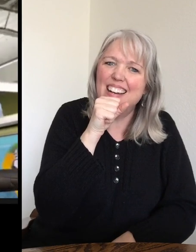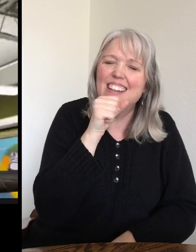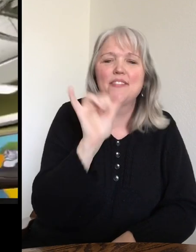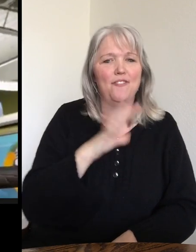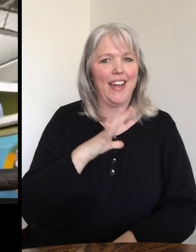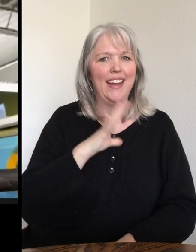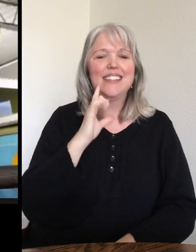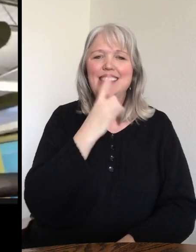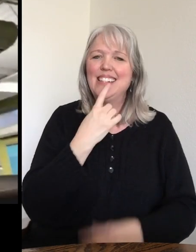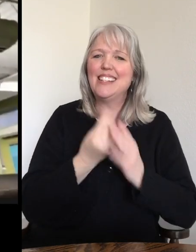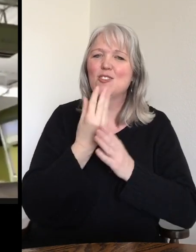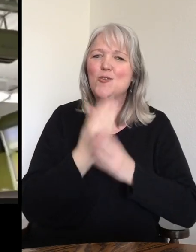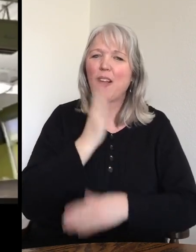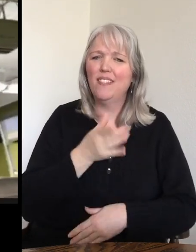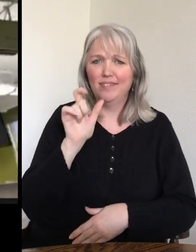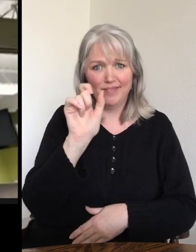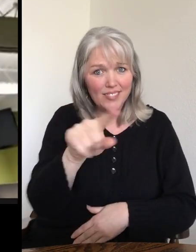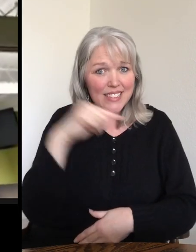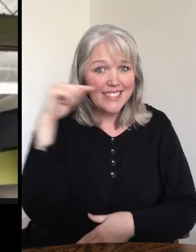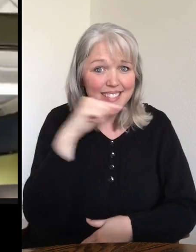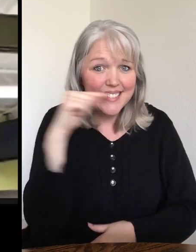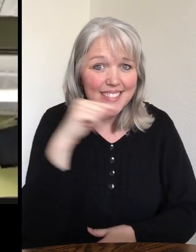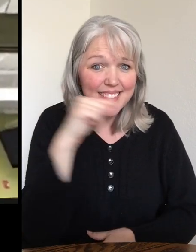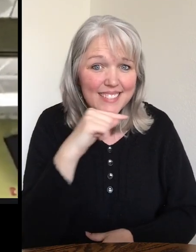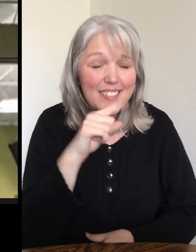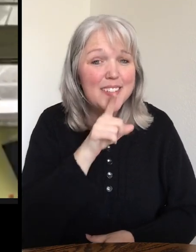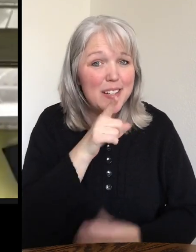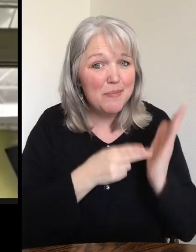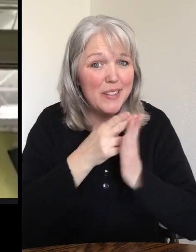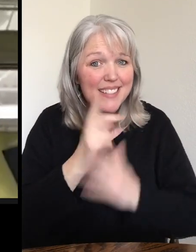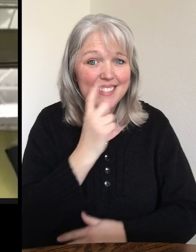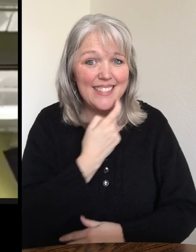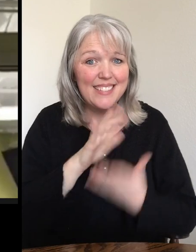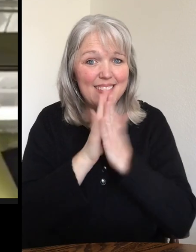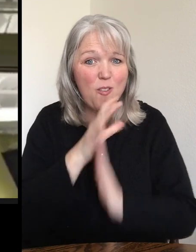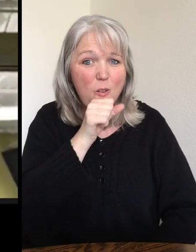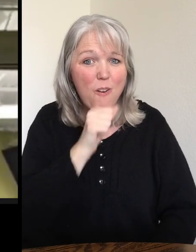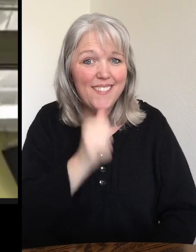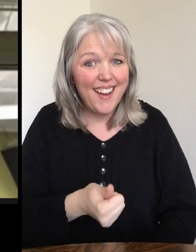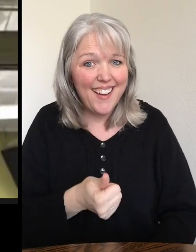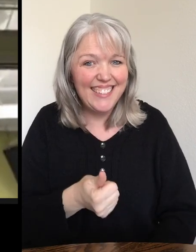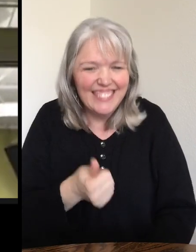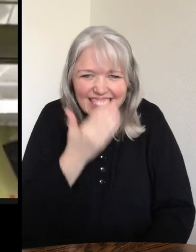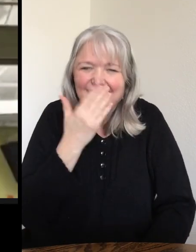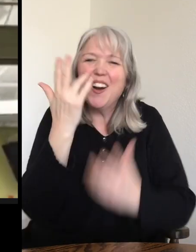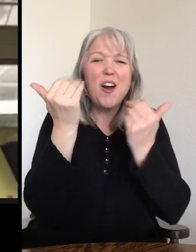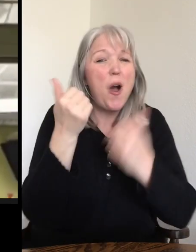his teeth will always be growing. Do you guys brush your teeth at home to make sure that your teeth don't turn orange? I hope so.